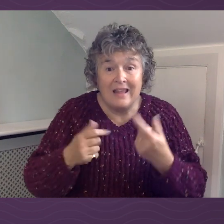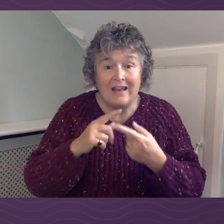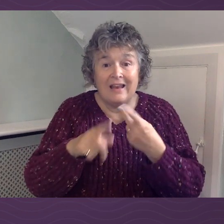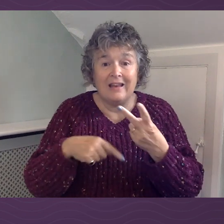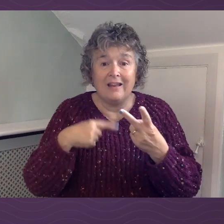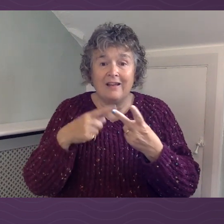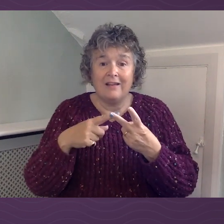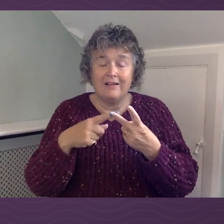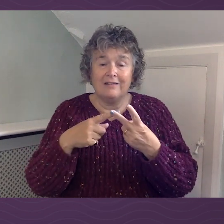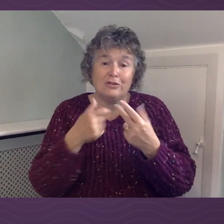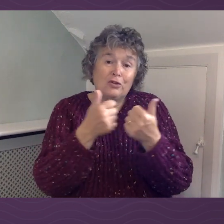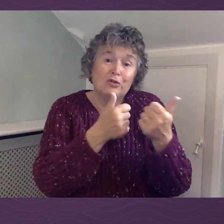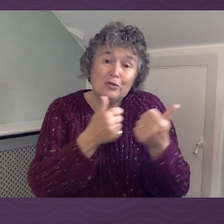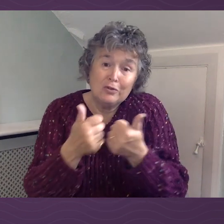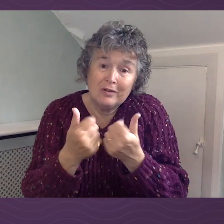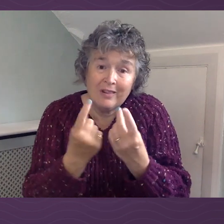life.